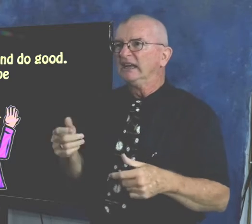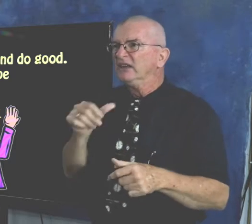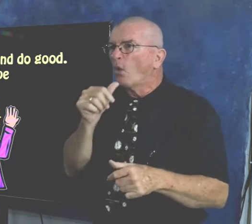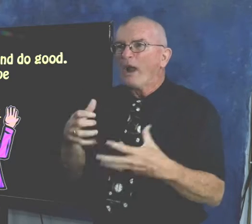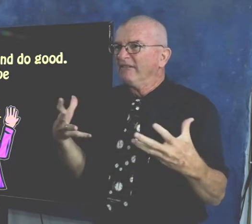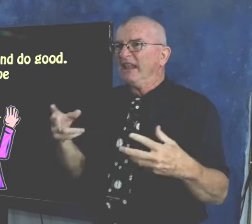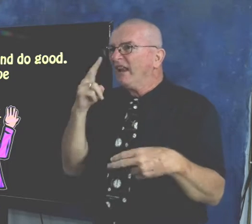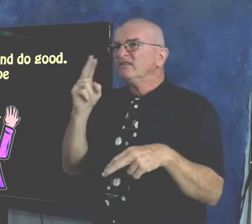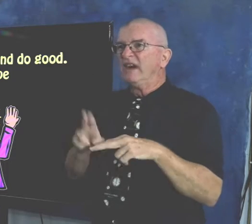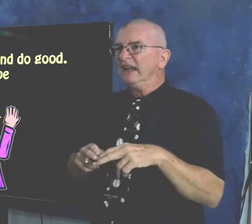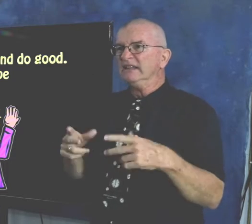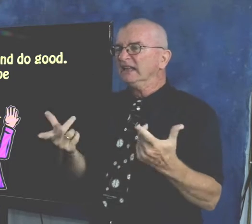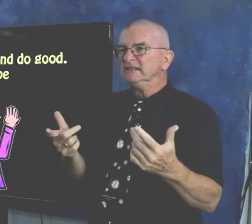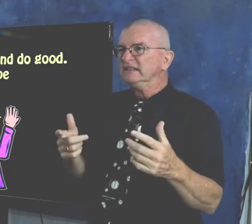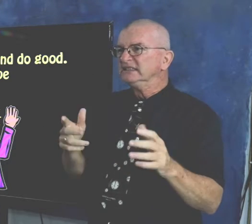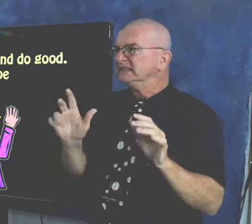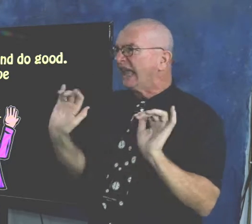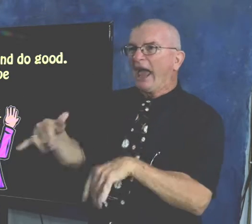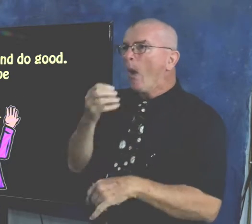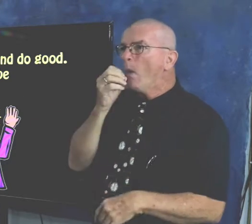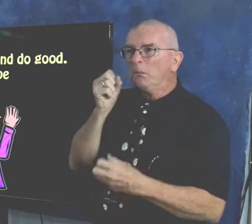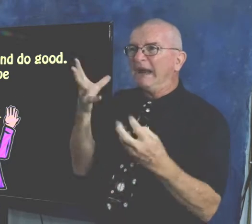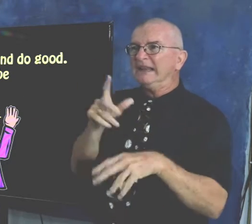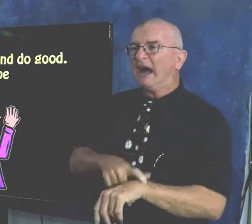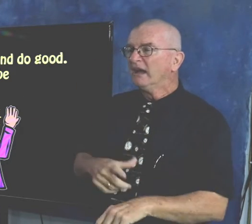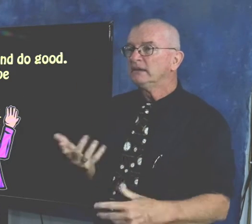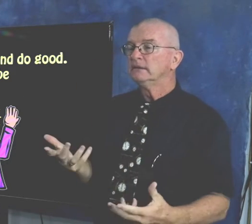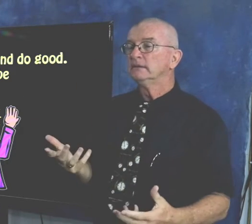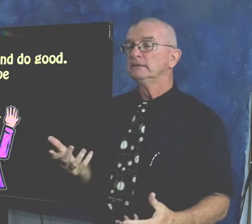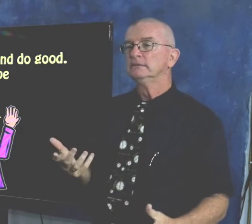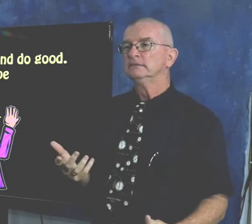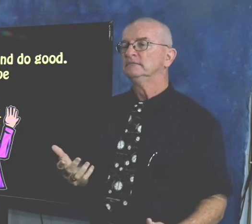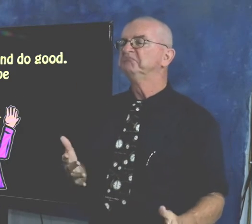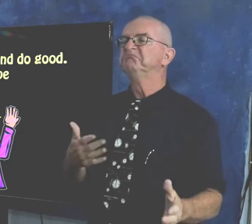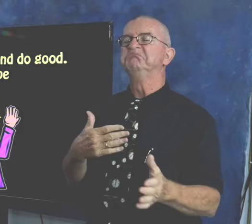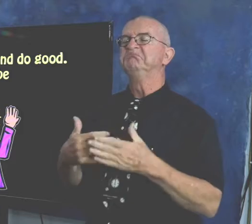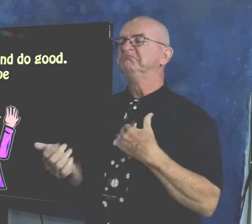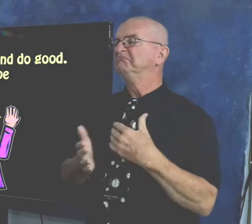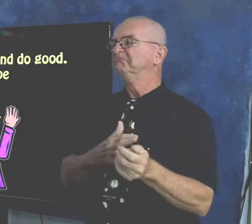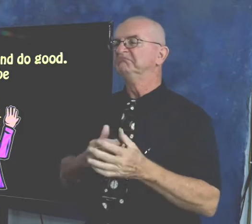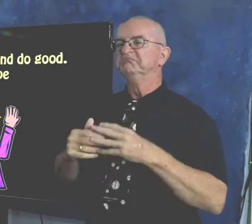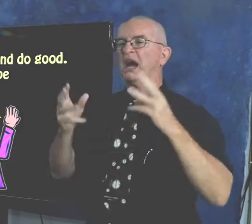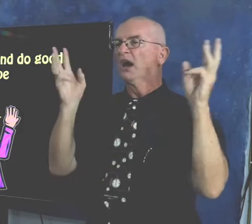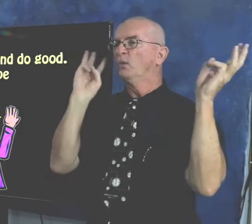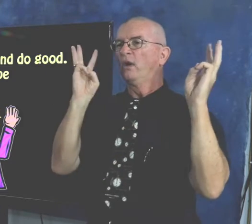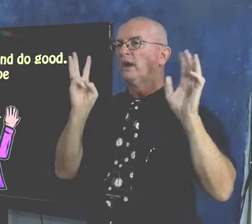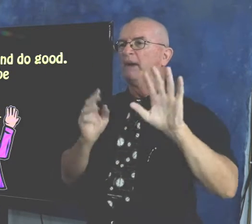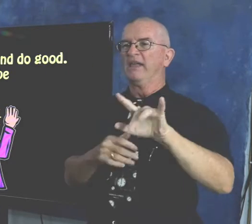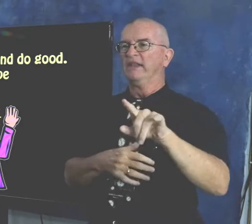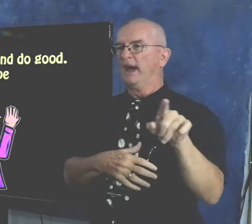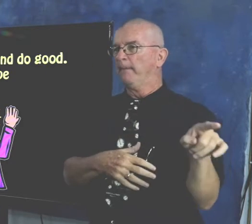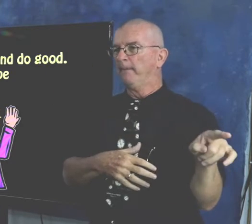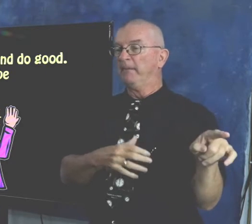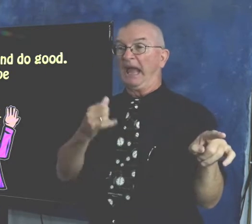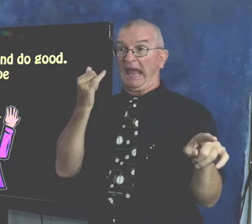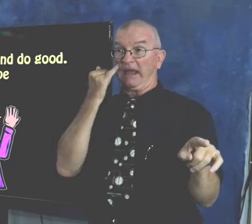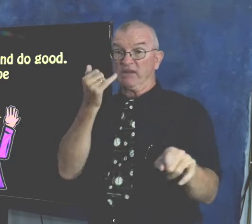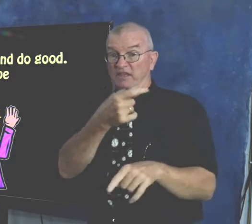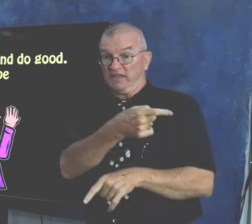have, I only have a little bit of money, I don't have that much fun, but it doesn't matter. I'm not going to worry about